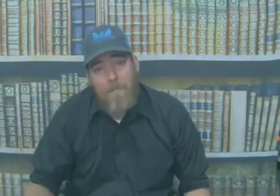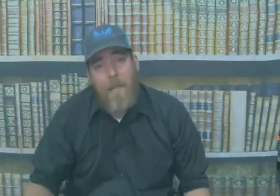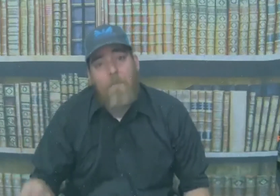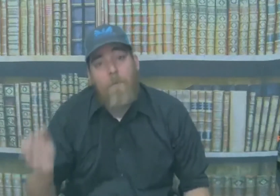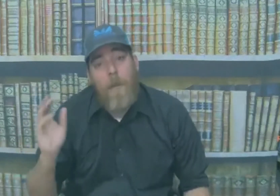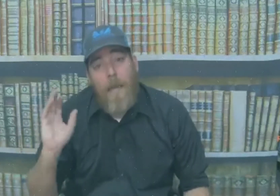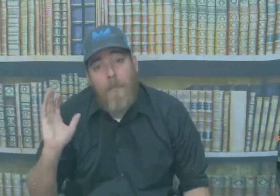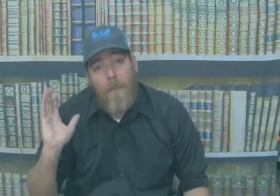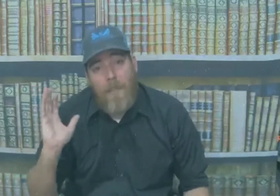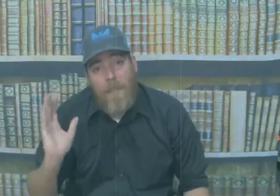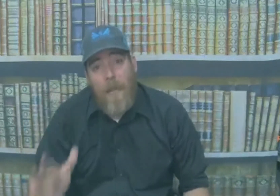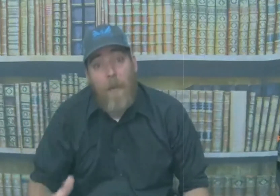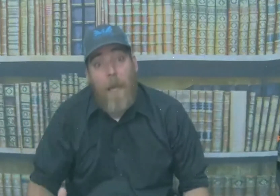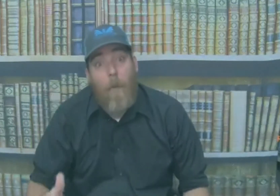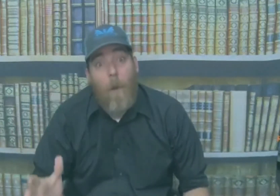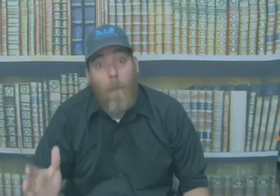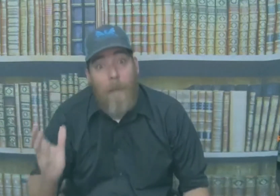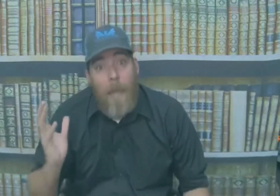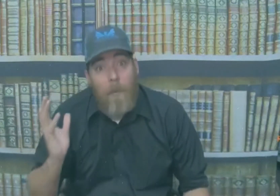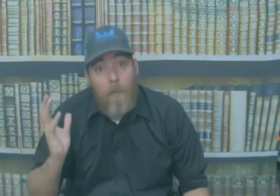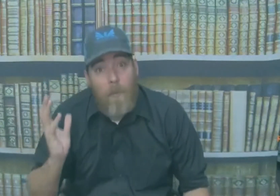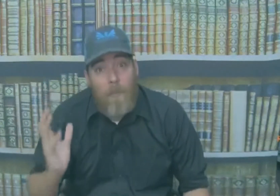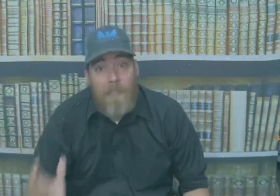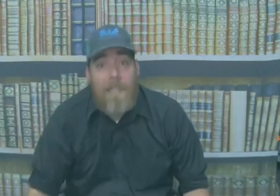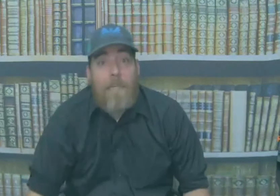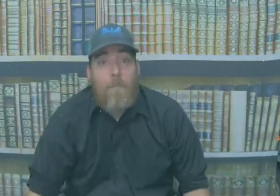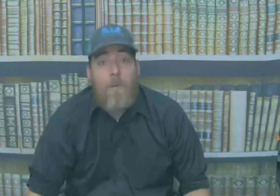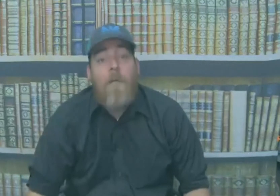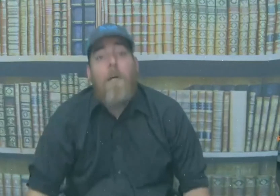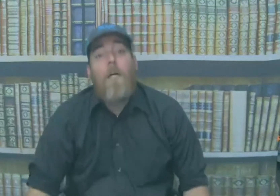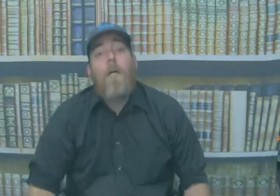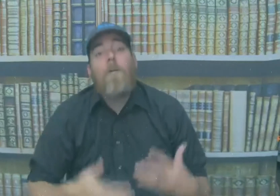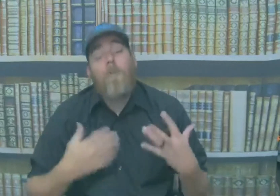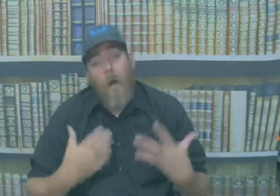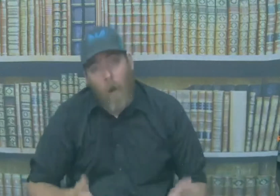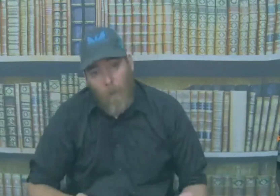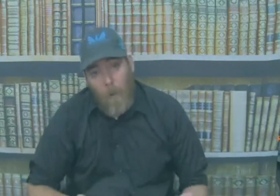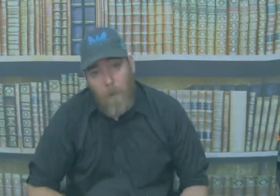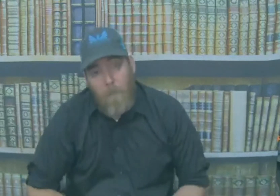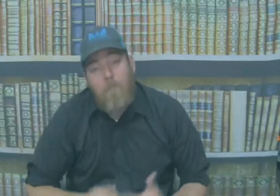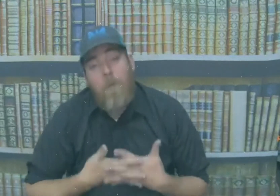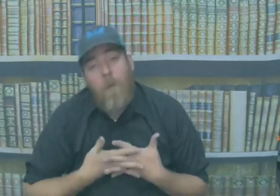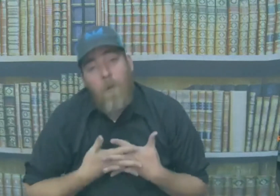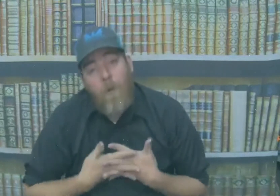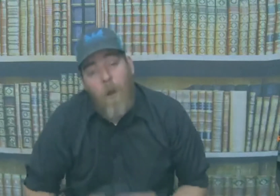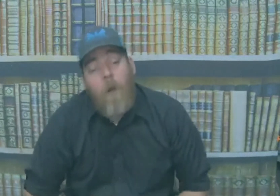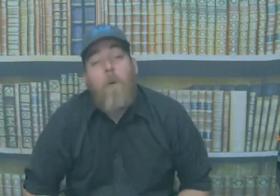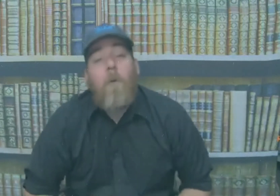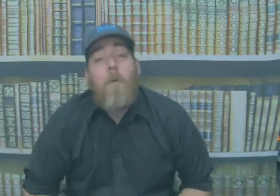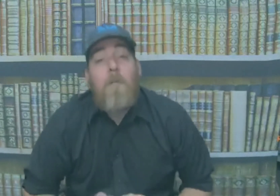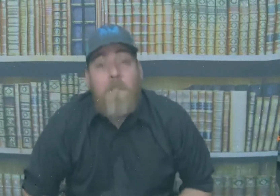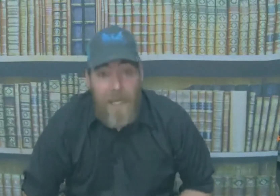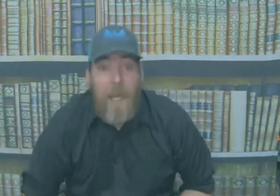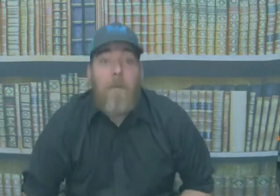and if you guys dress scary I won't be able to sleep so no scary